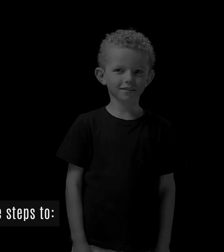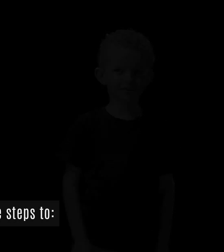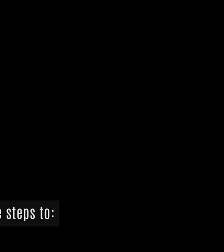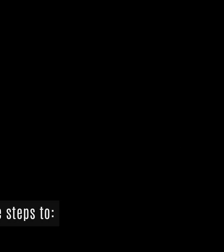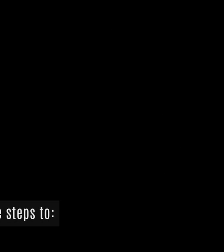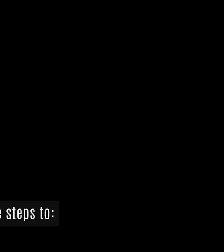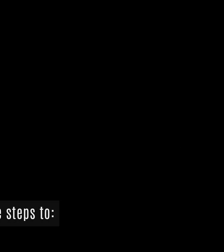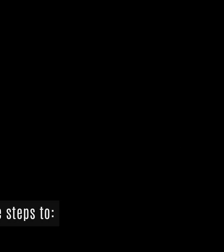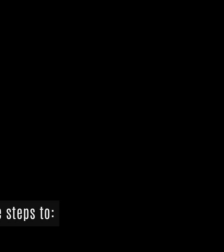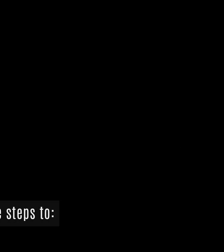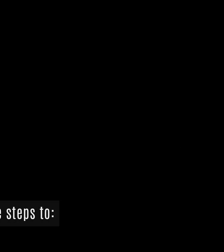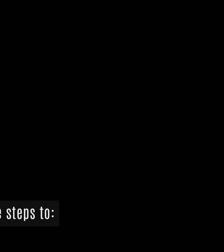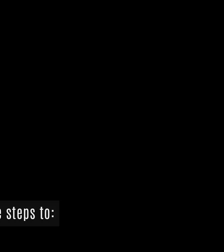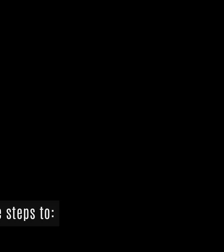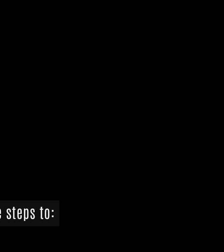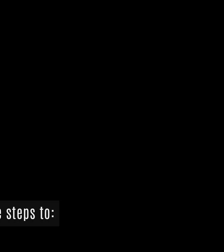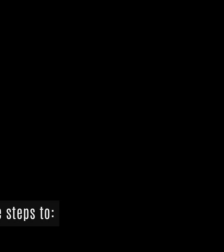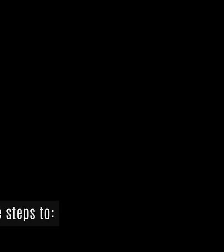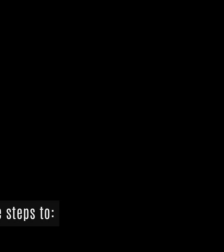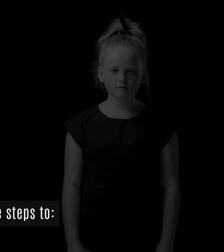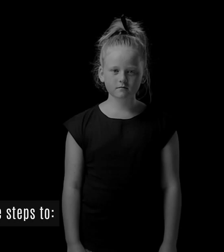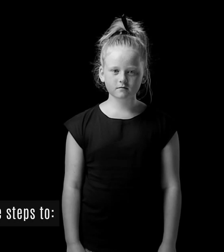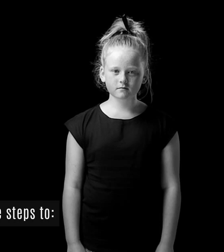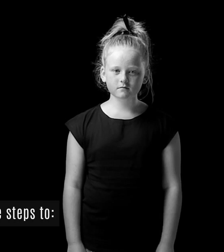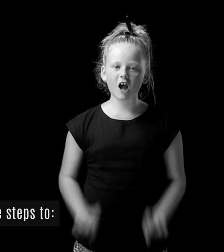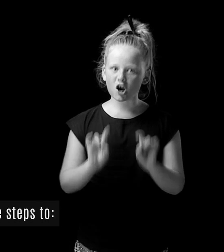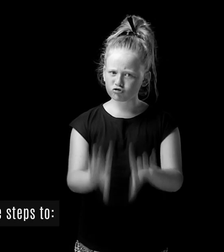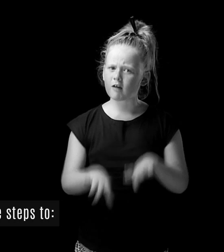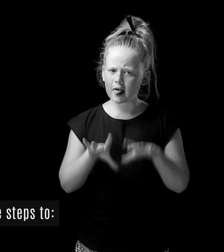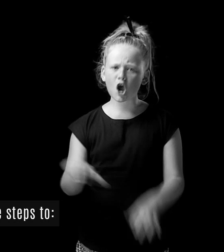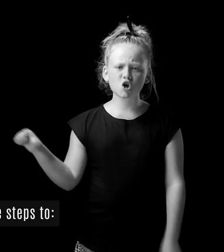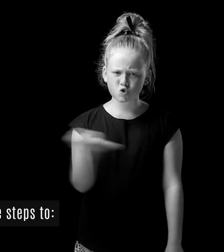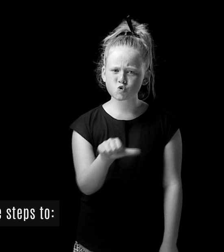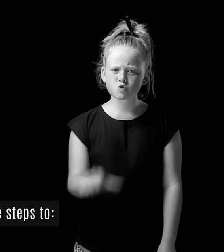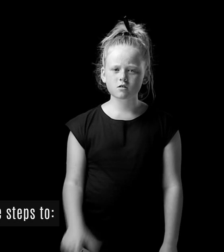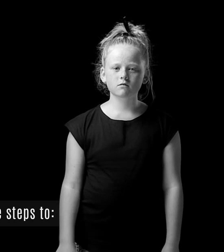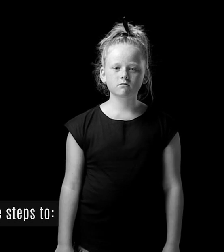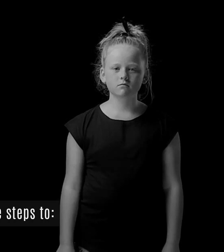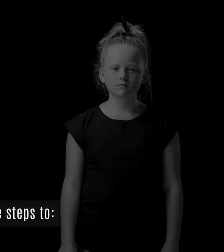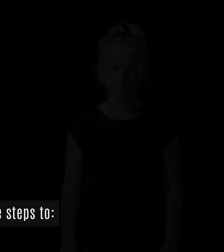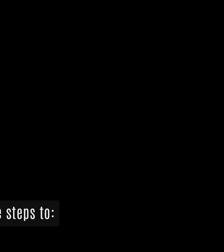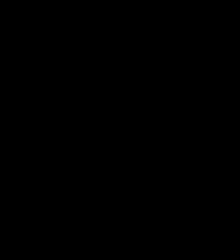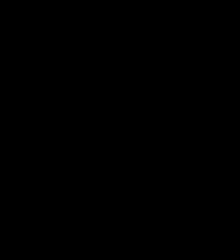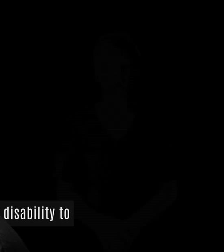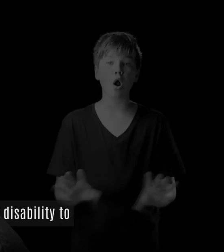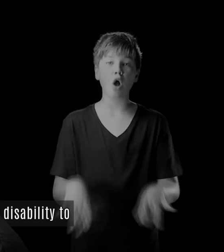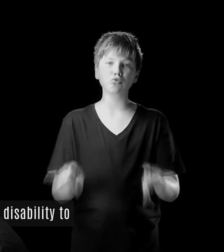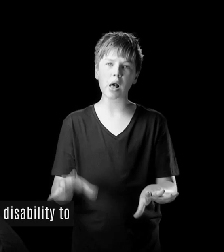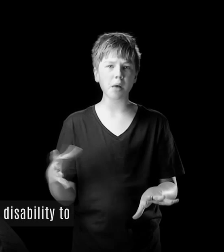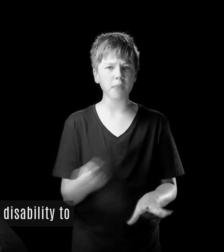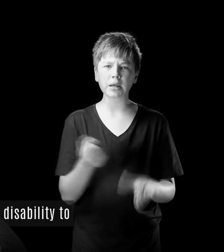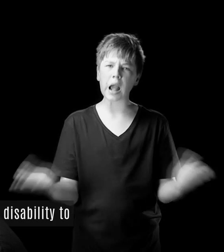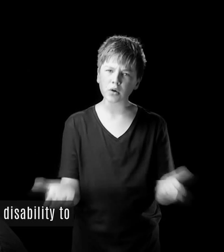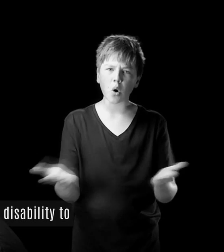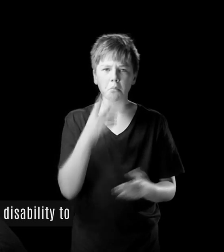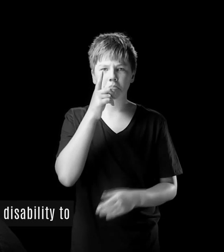to take steps to encourage